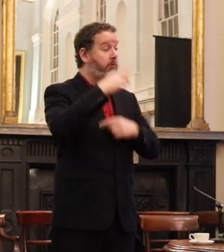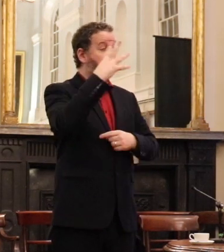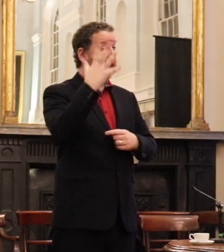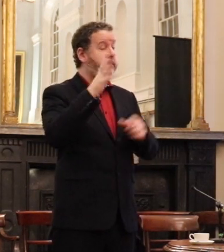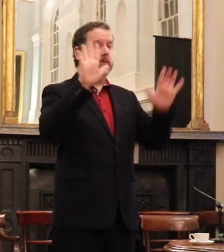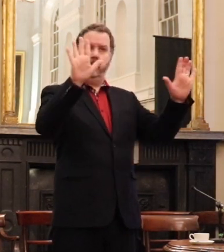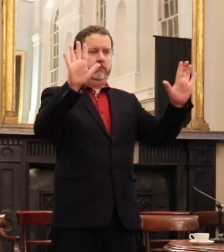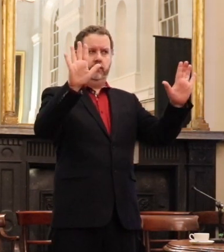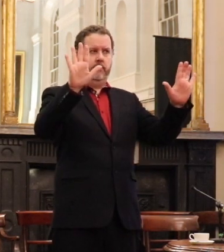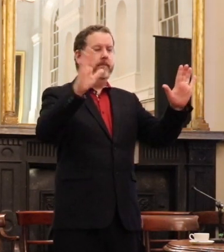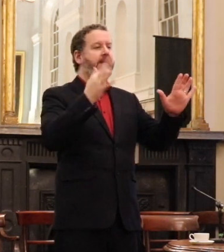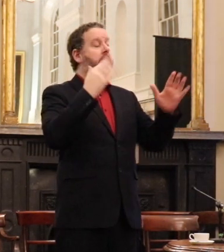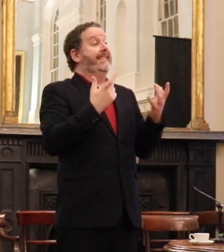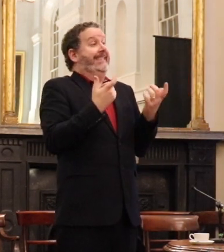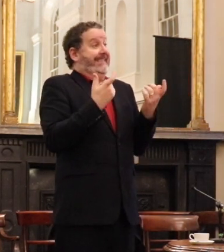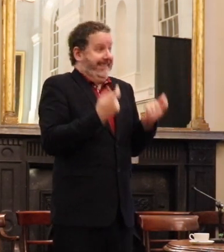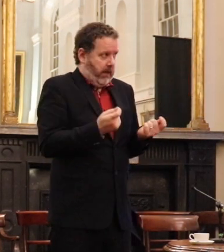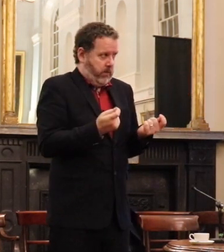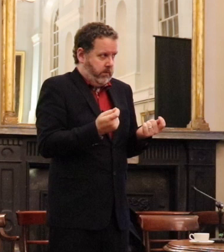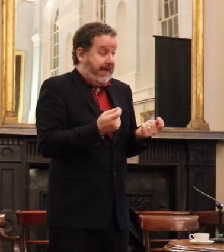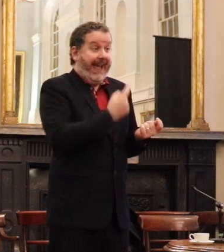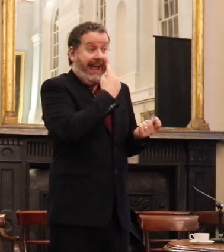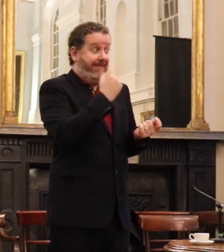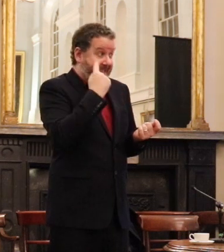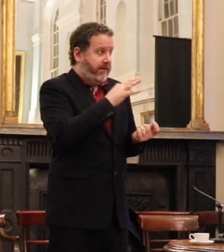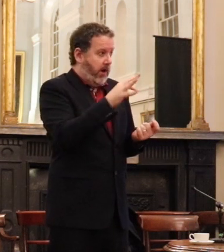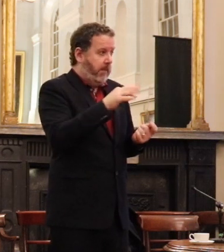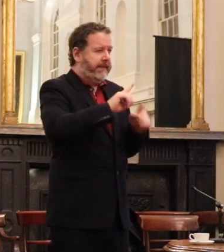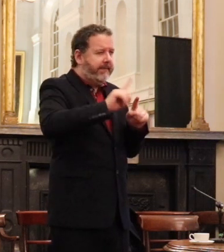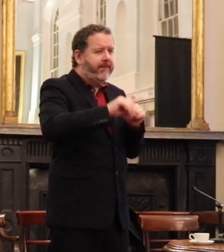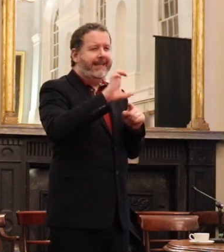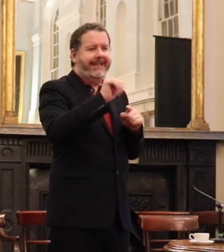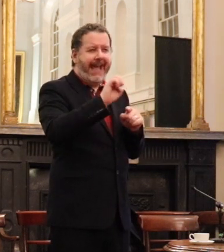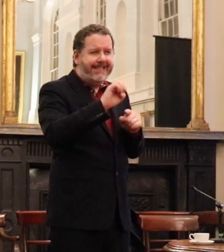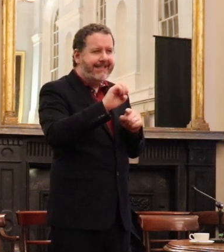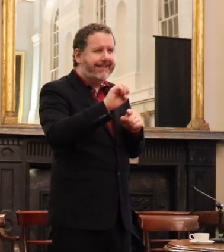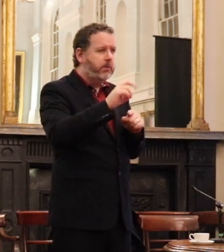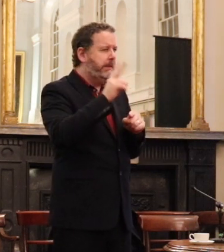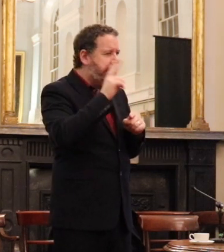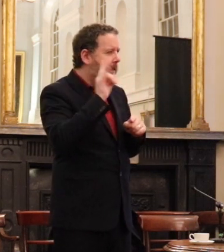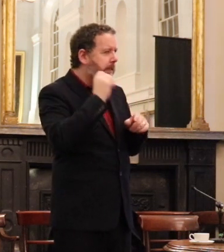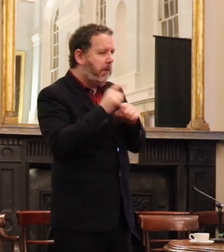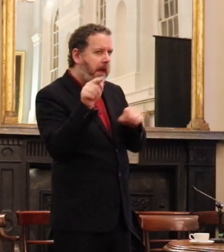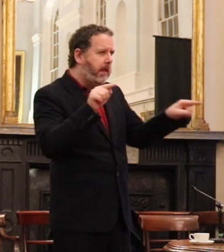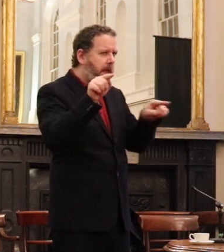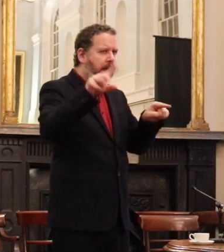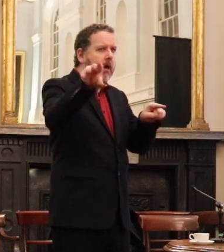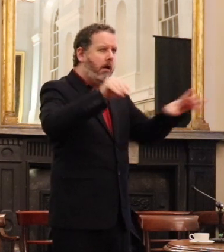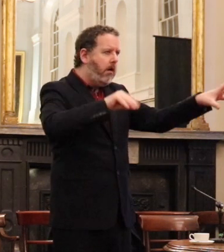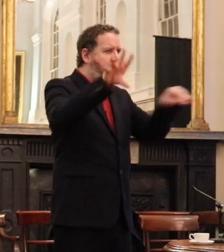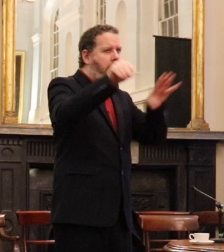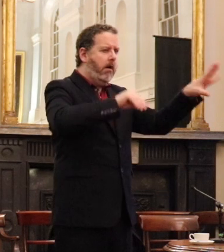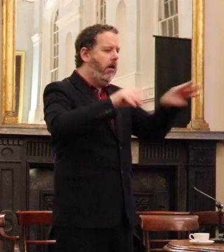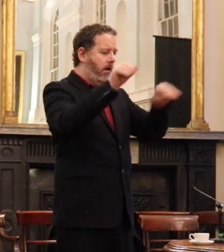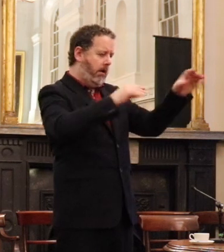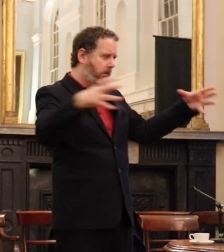and collect evidence from the cases that are coming into your sector and into your clinics, and you do the hard graft of